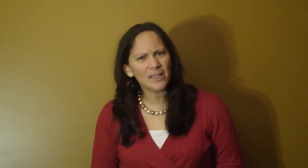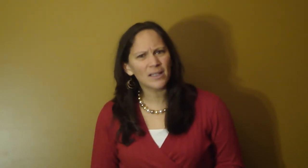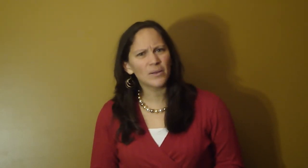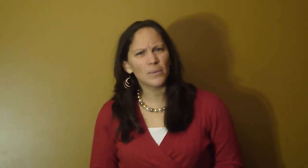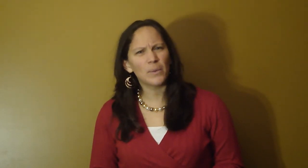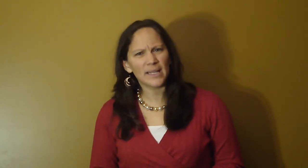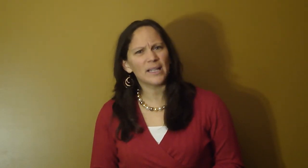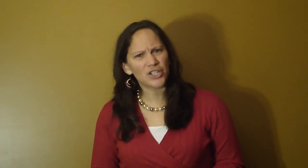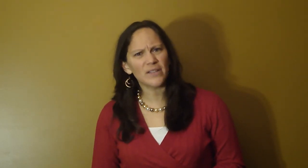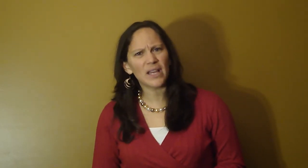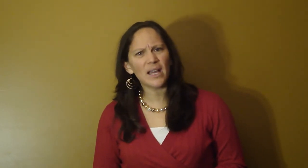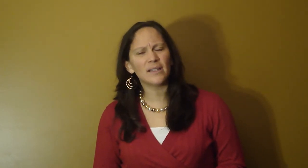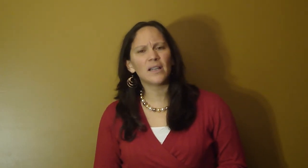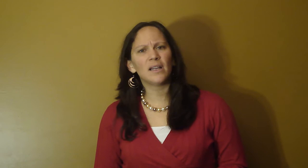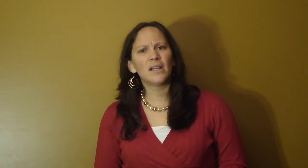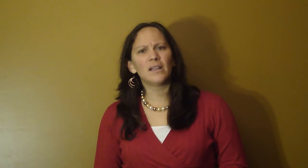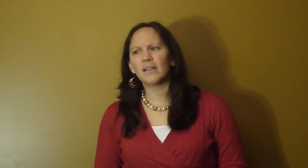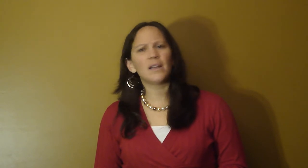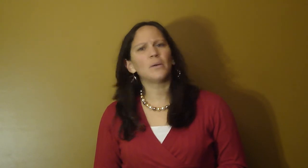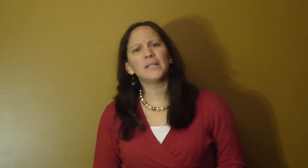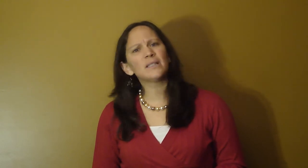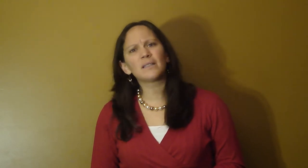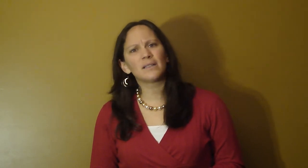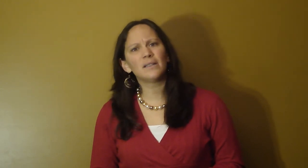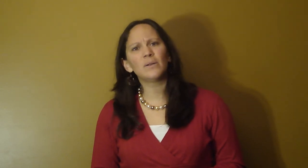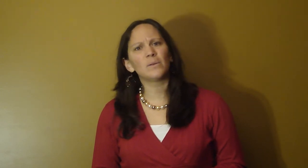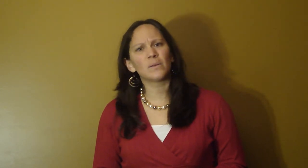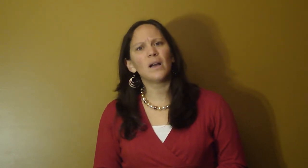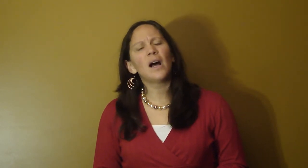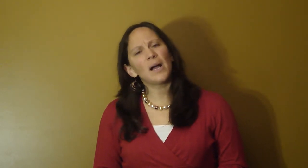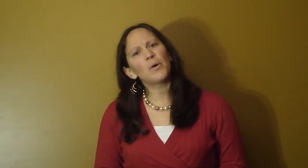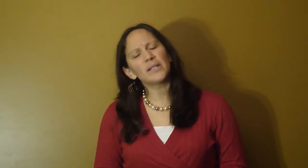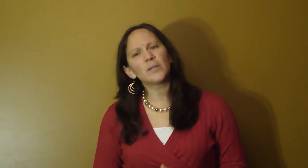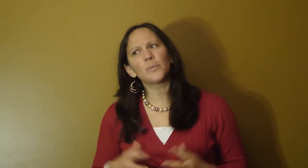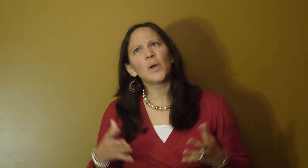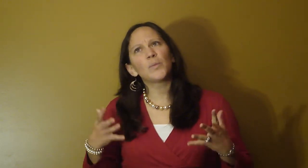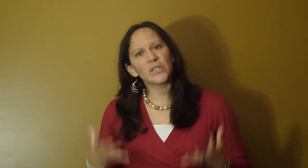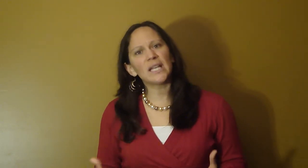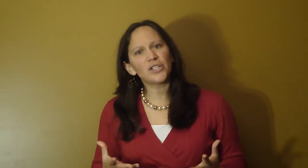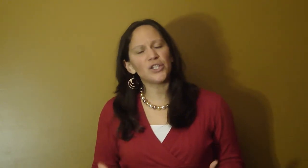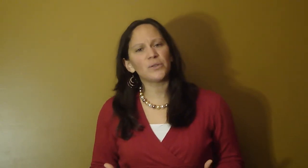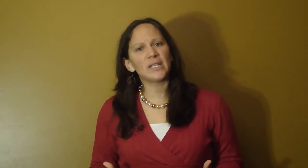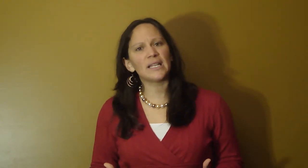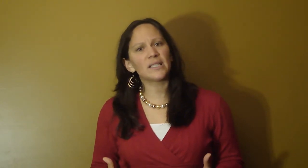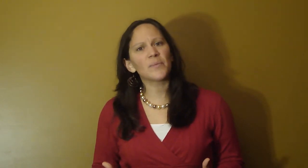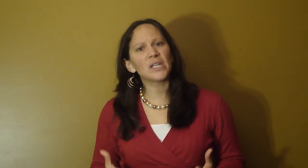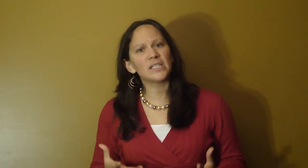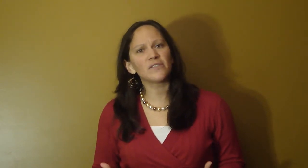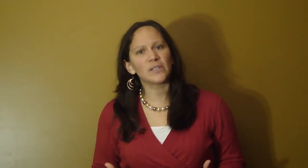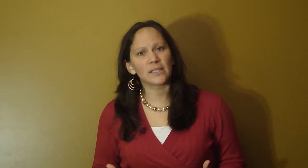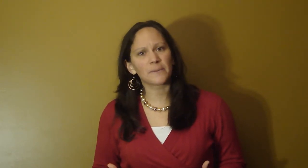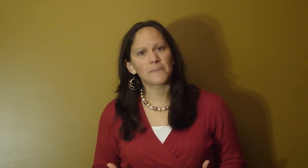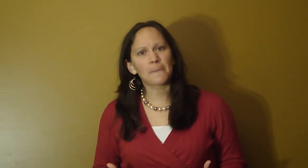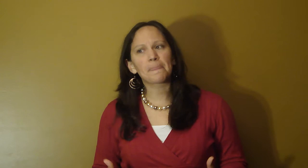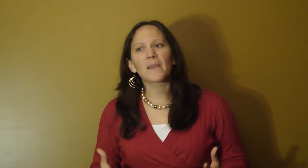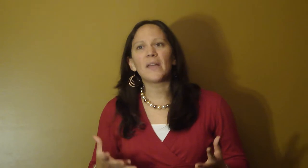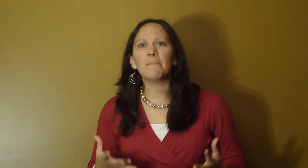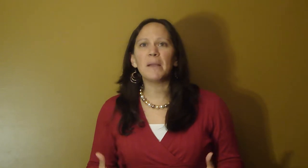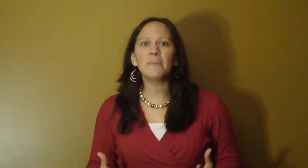when they achieve that? Not always, no. I want to present to you today something different. That maybe